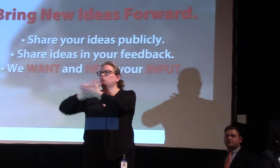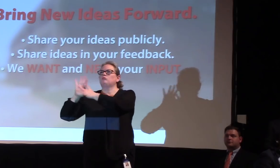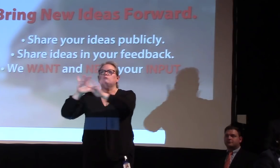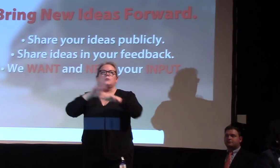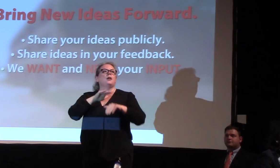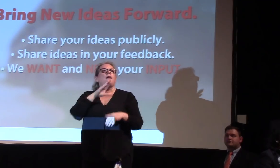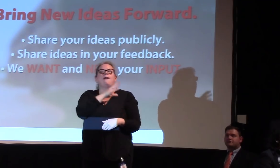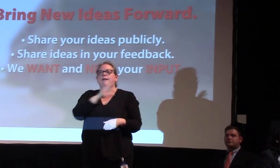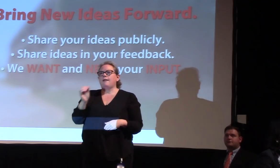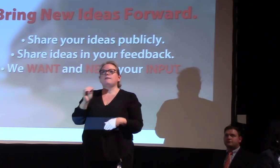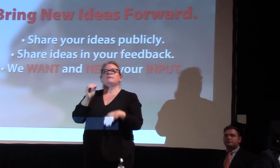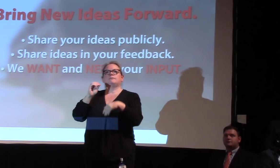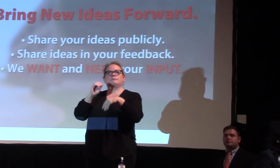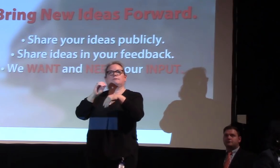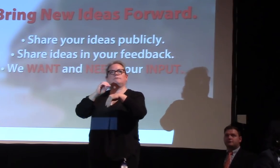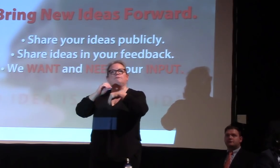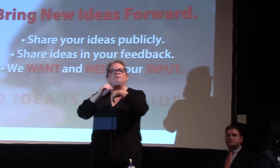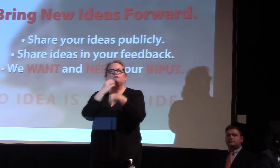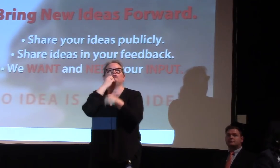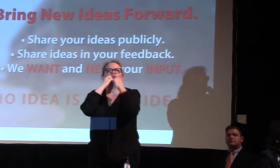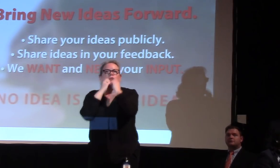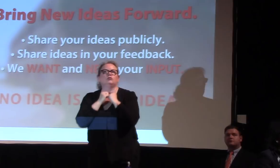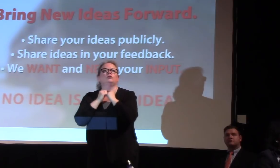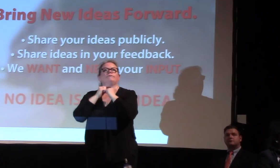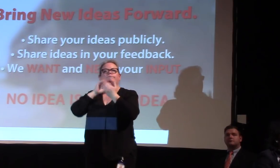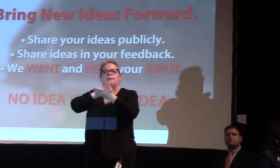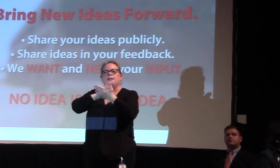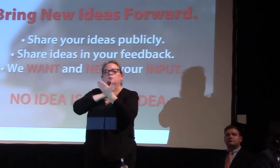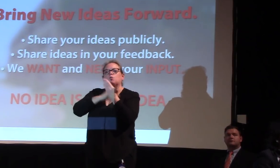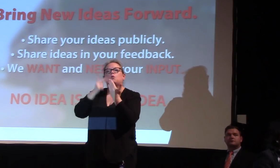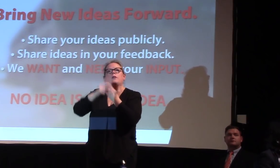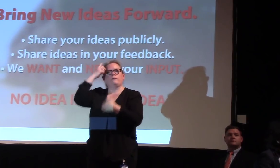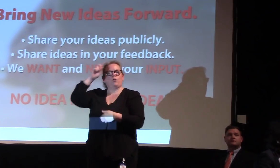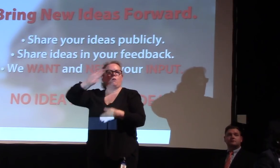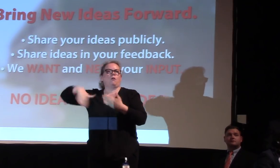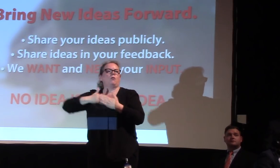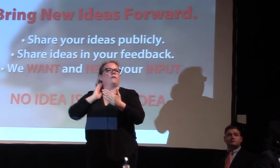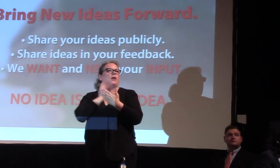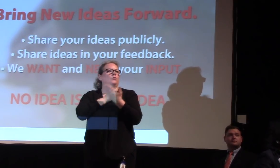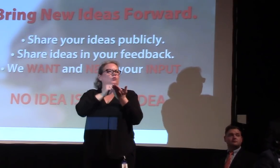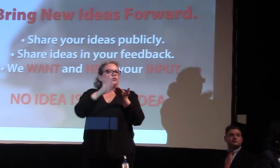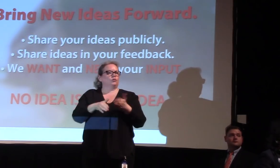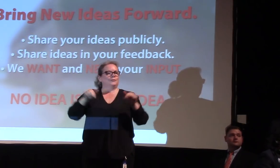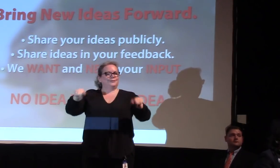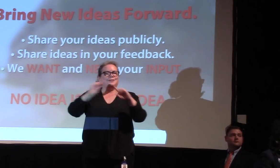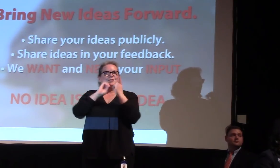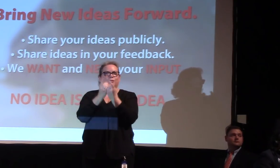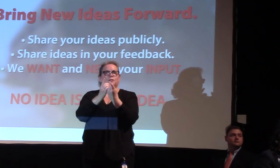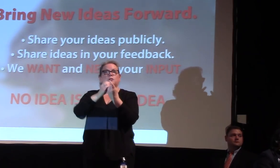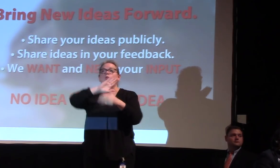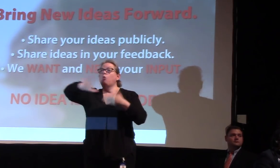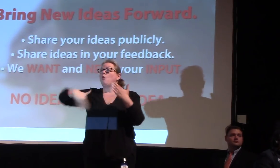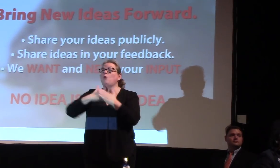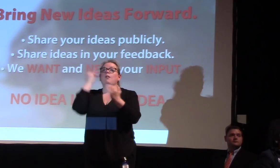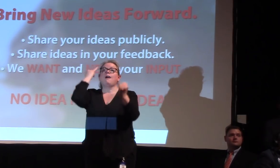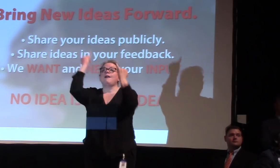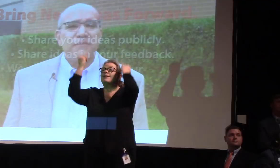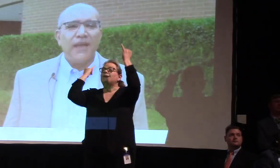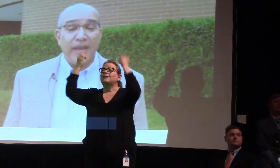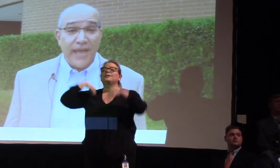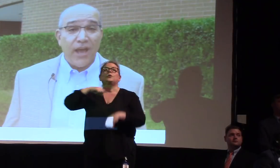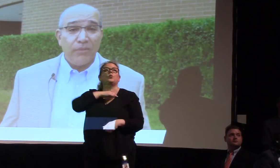students in this school district. No idea is a bad idea and all ideas will be given full consideration.